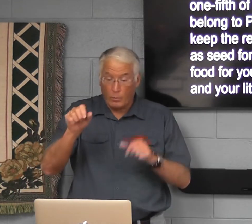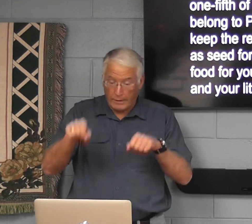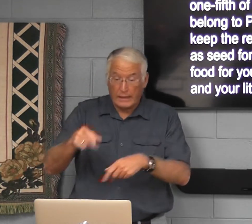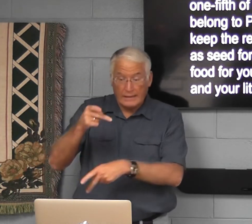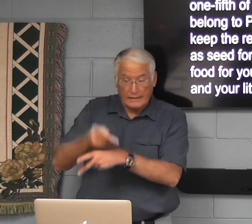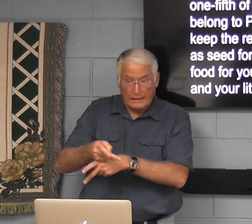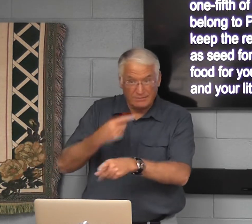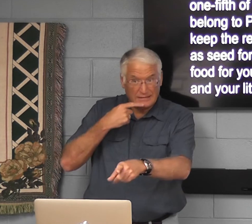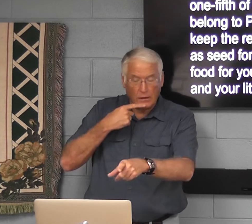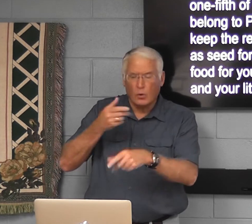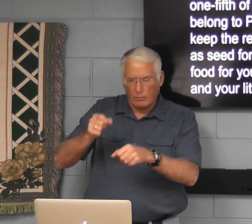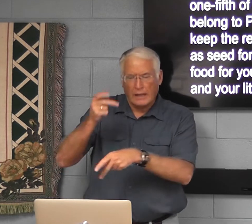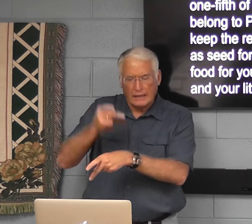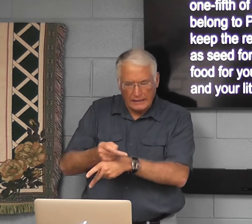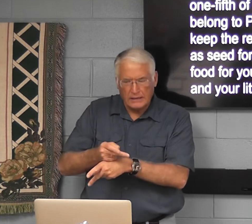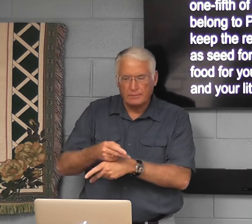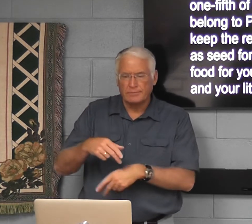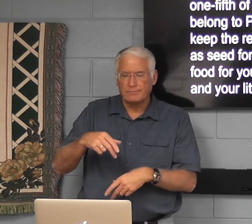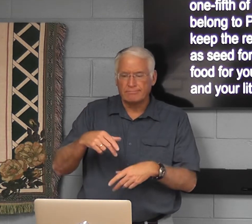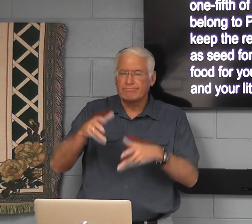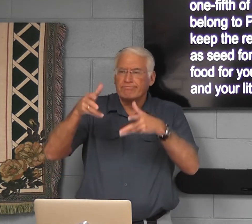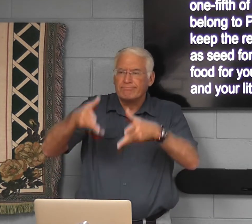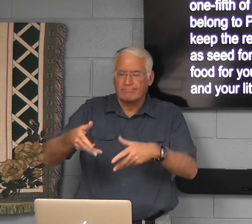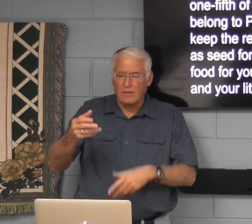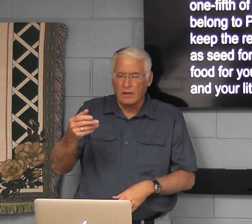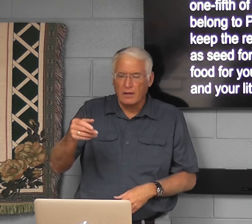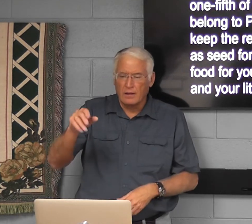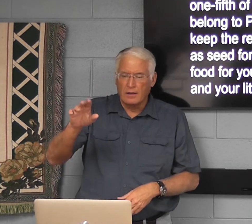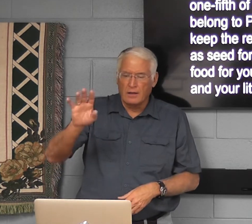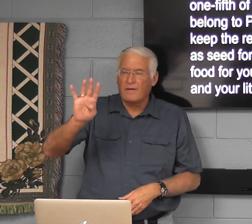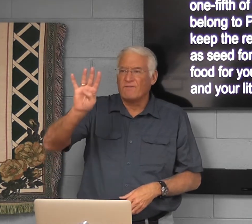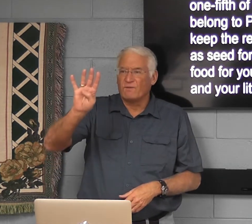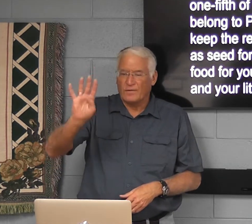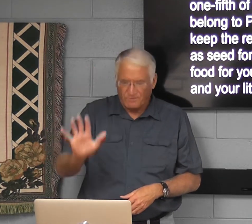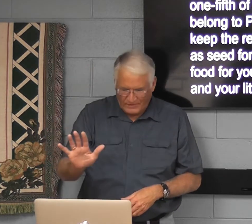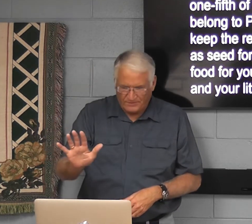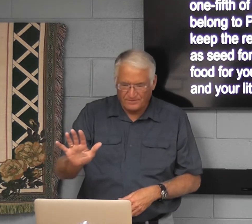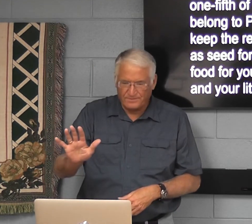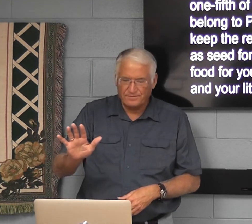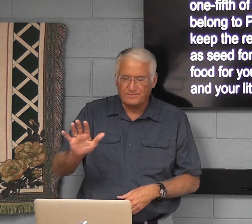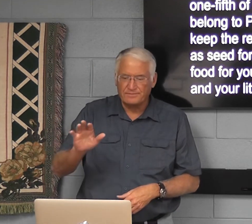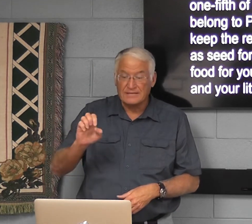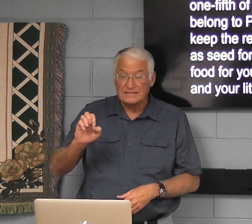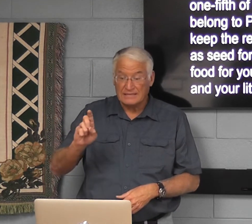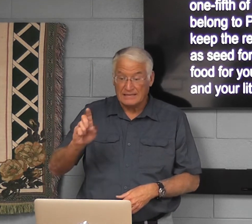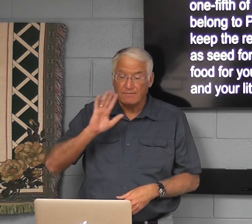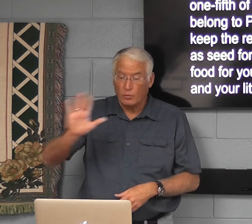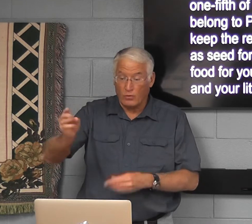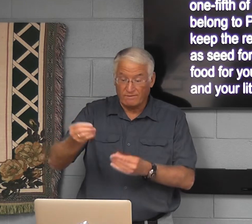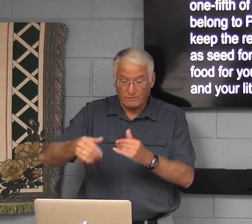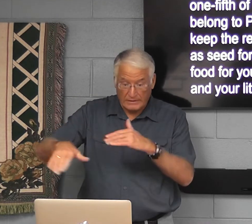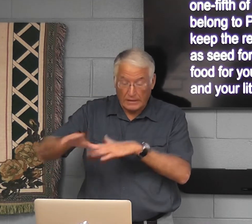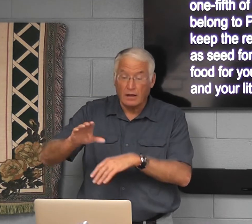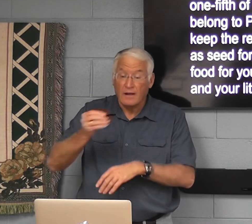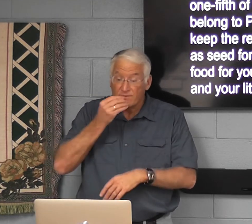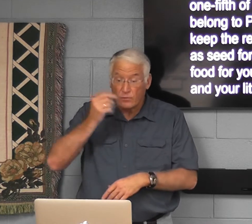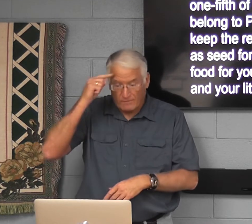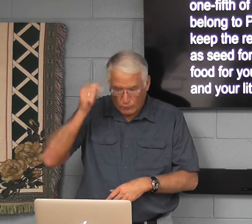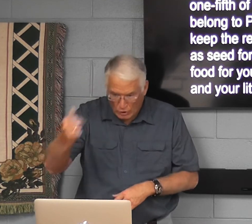And you can keep the remaining four-fifths as seeds for your